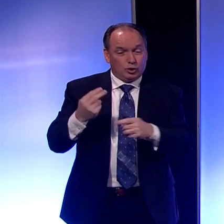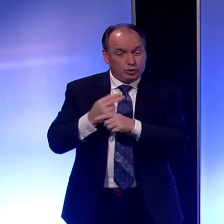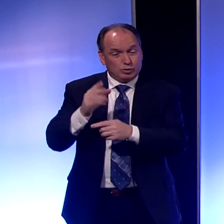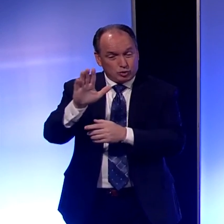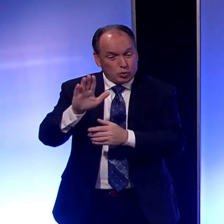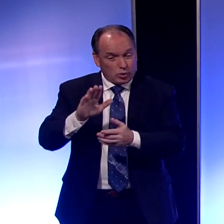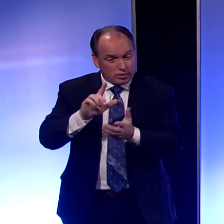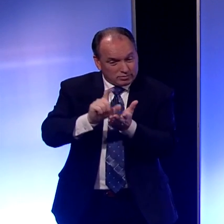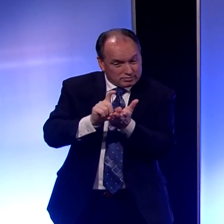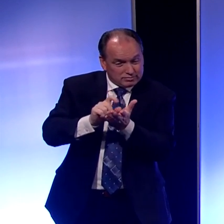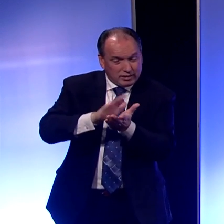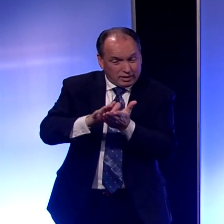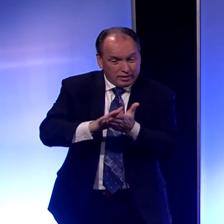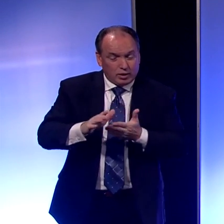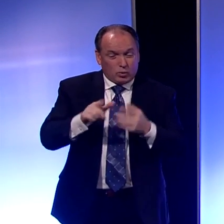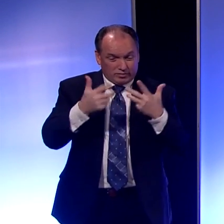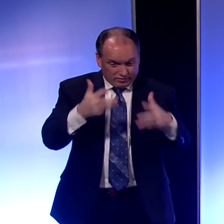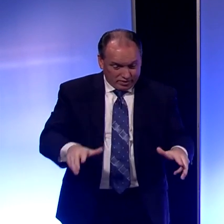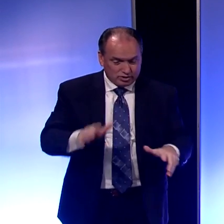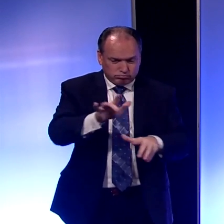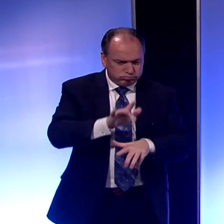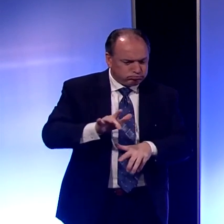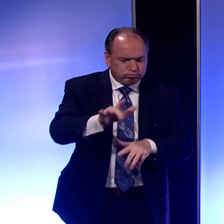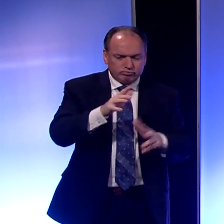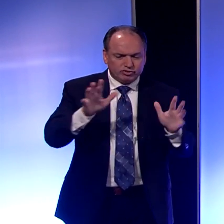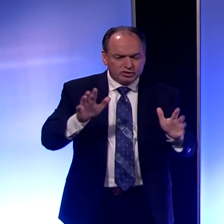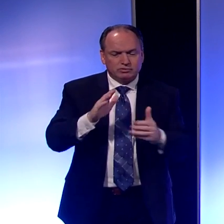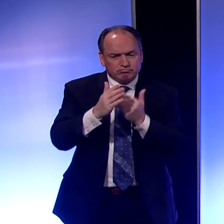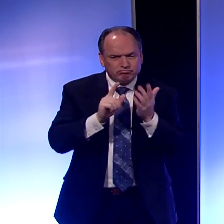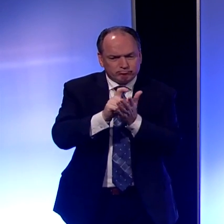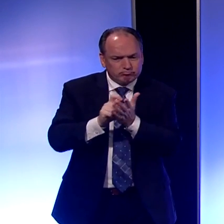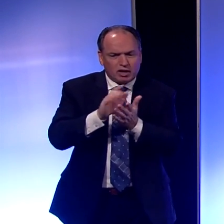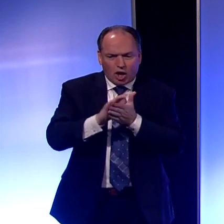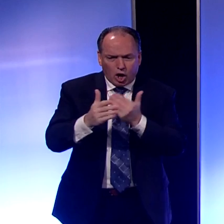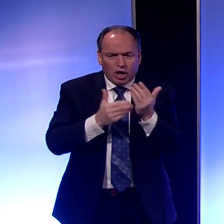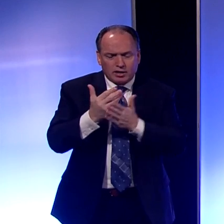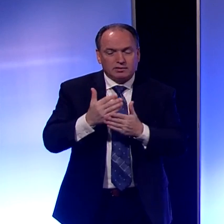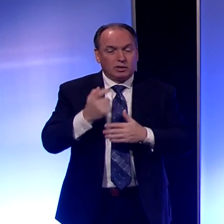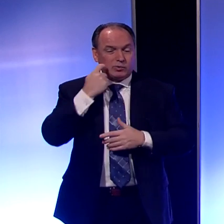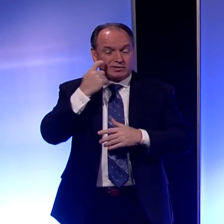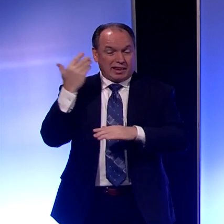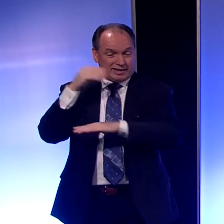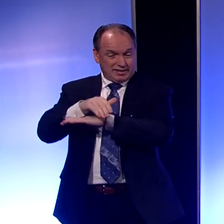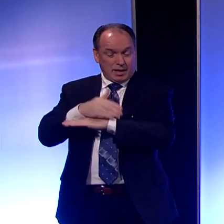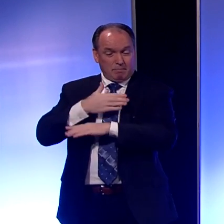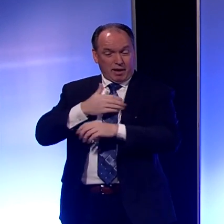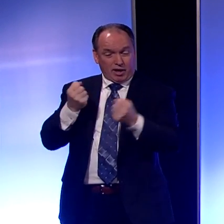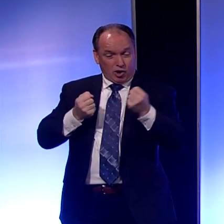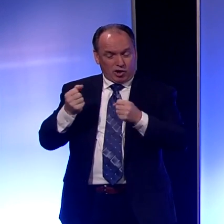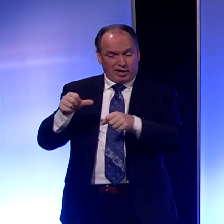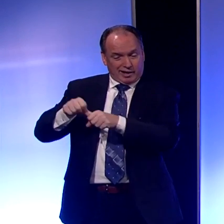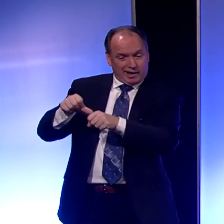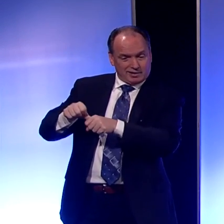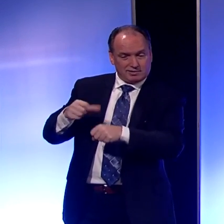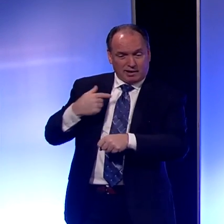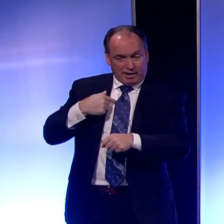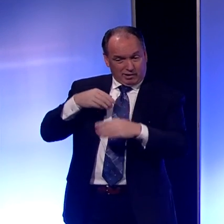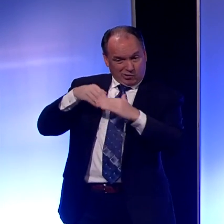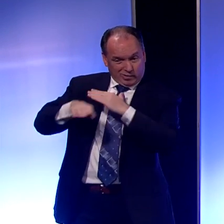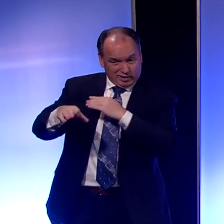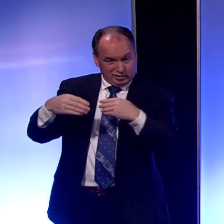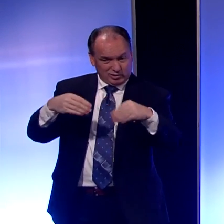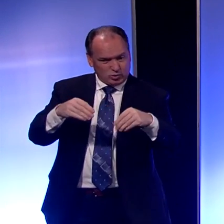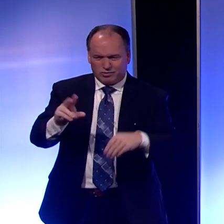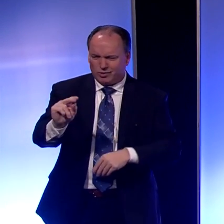with you. And as soon as you get done with that, put the sanitizer on your hands. I got gasoline last night from my car. I didn't go into the